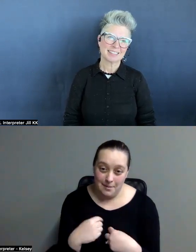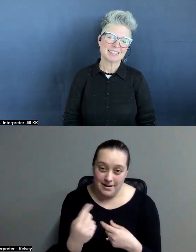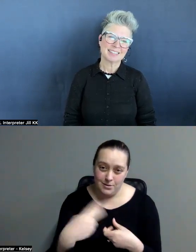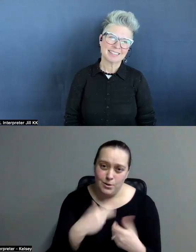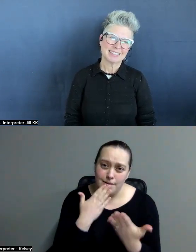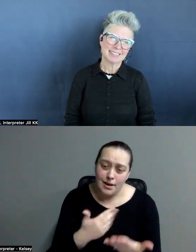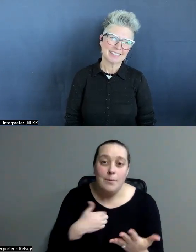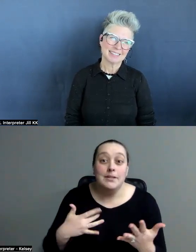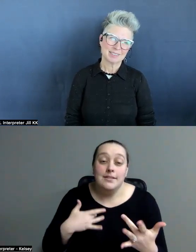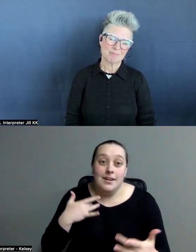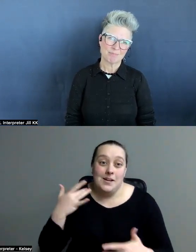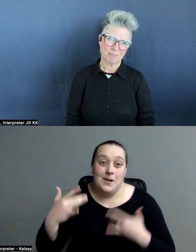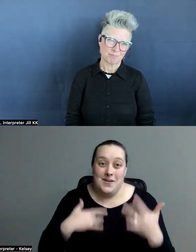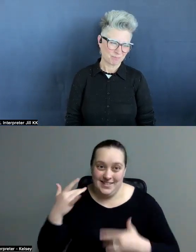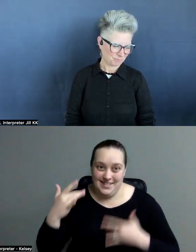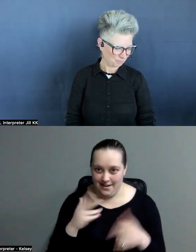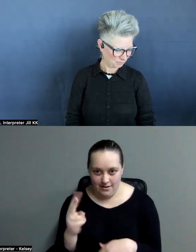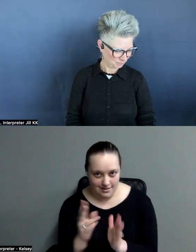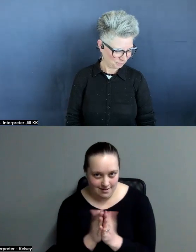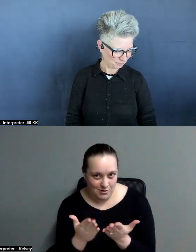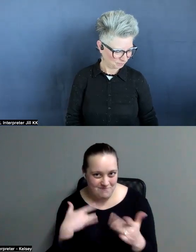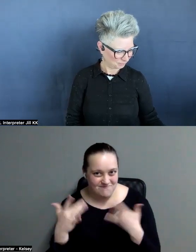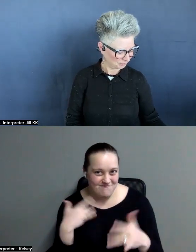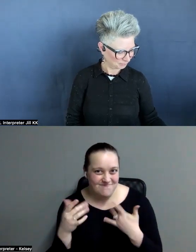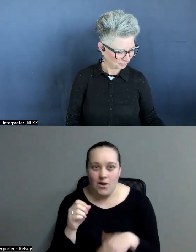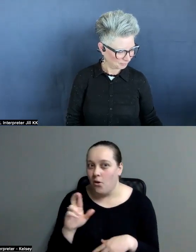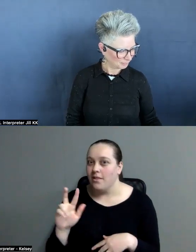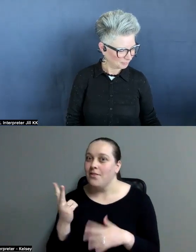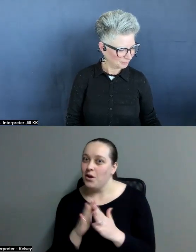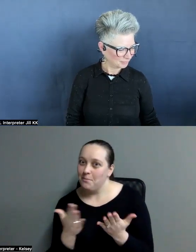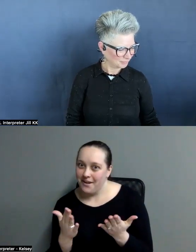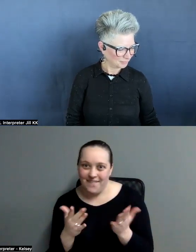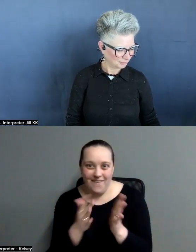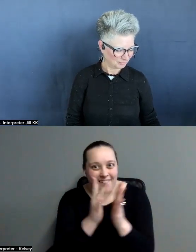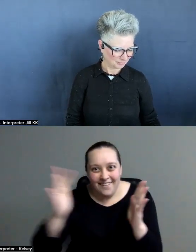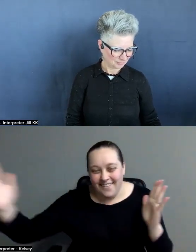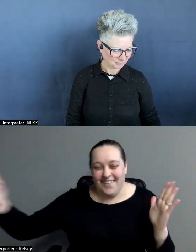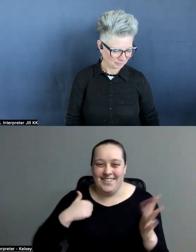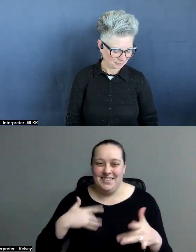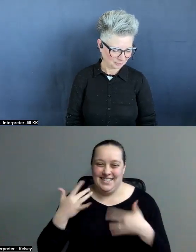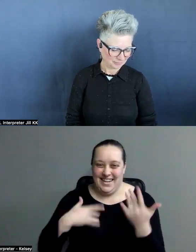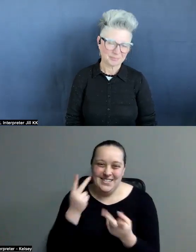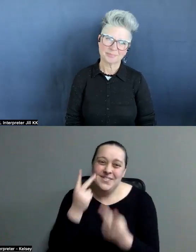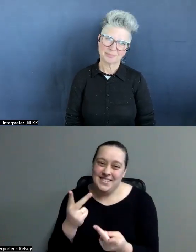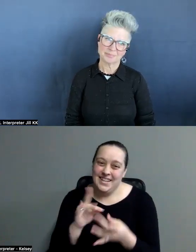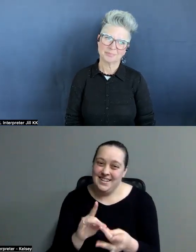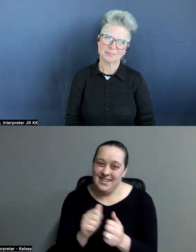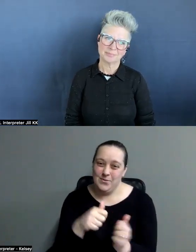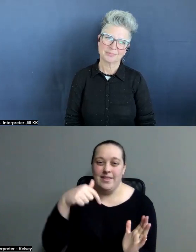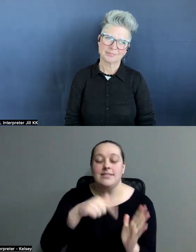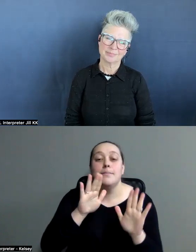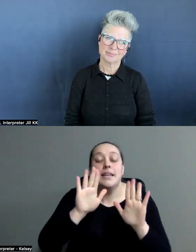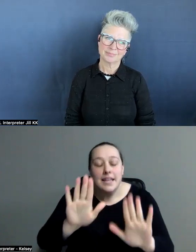wait for the second book or the third book or how many books he is for this amazing